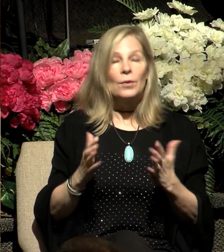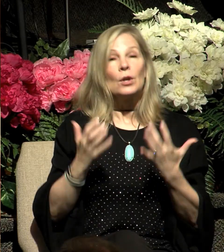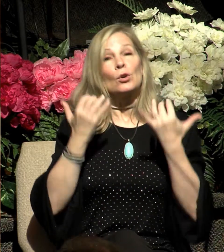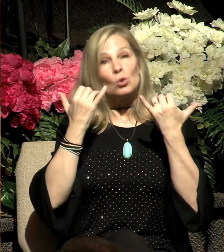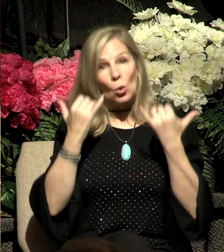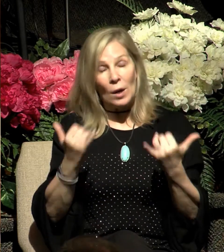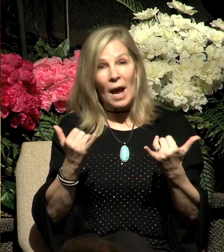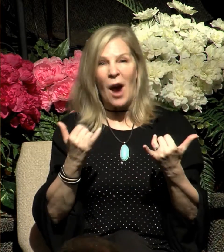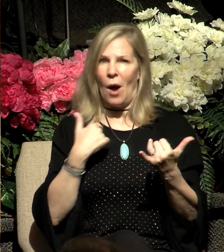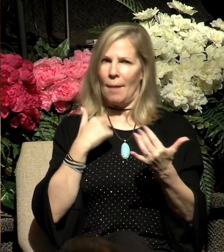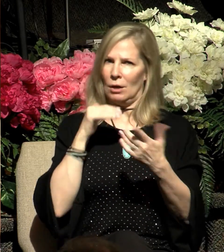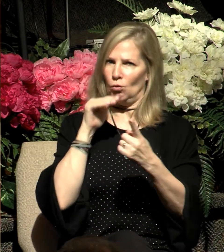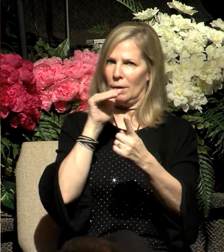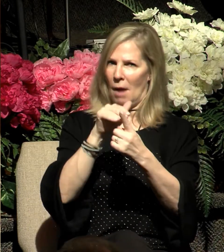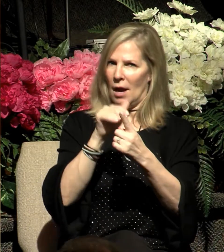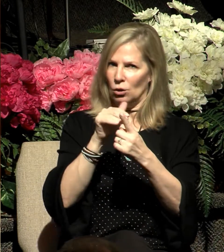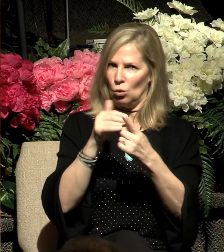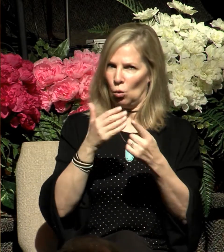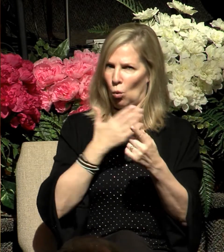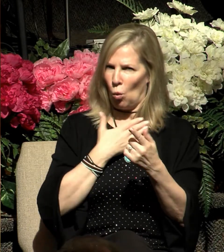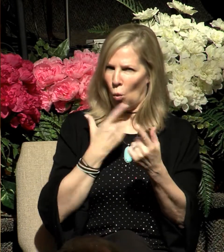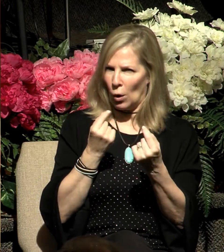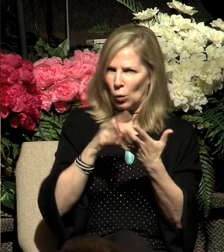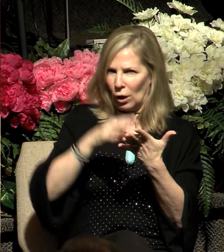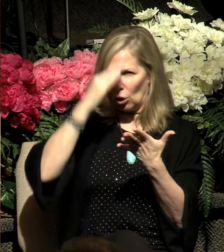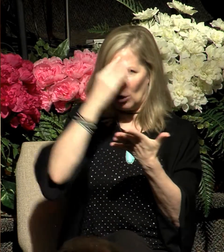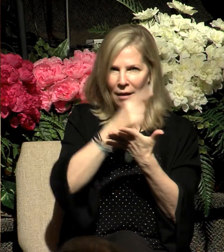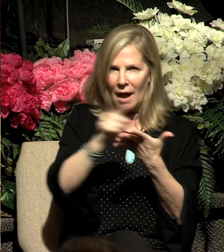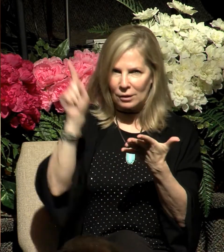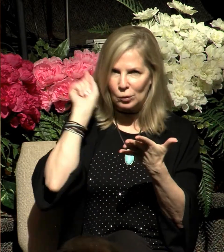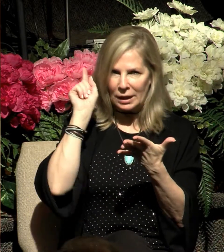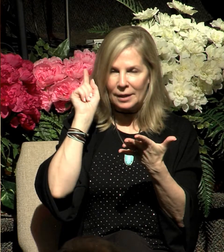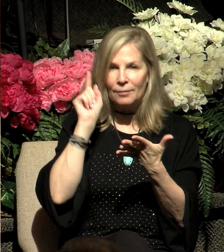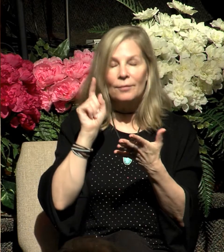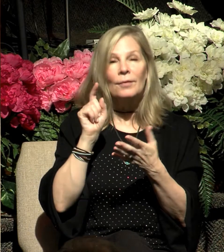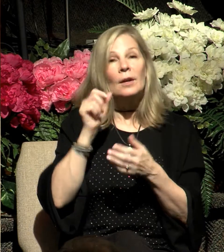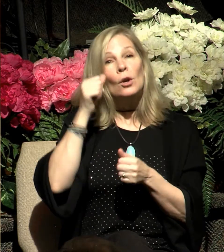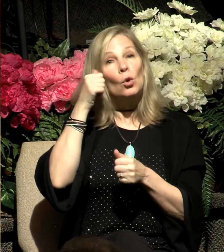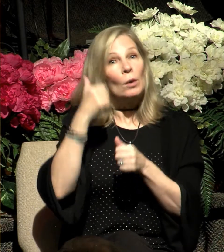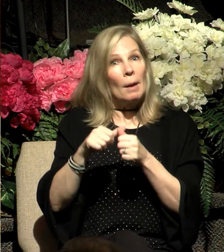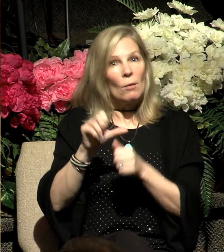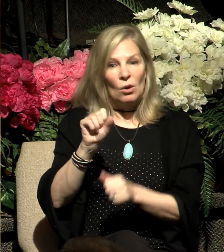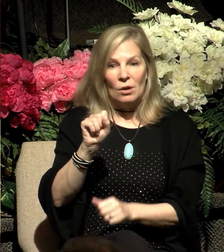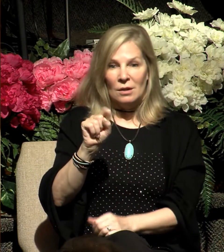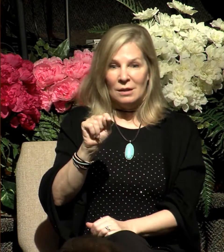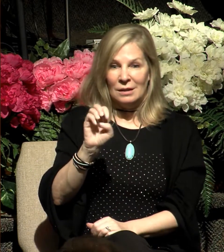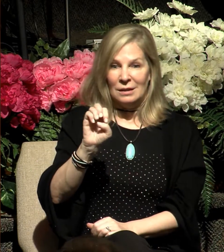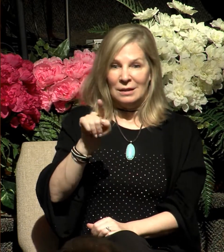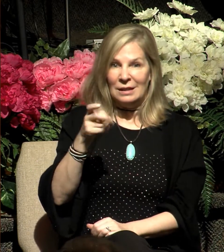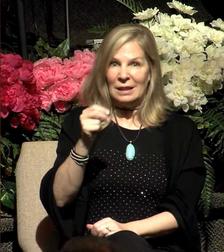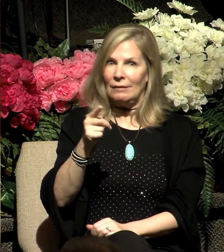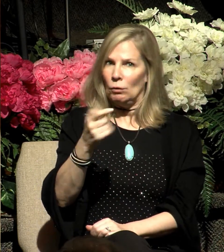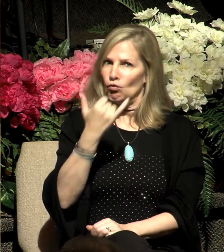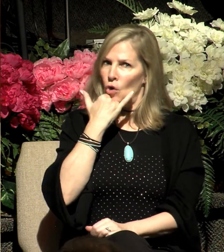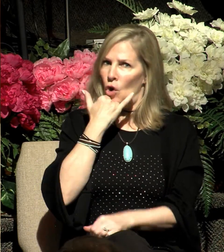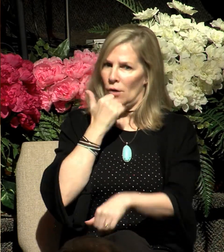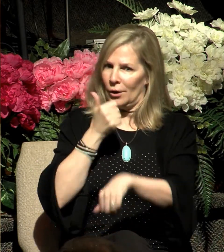of what we studied last week. Having been wrongfully accused of speaking against Moses and the law of God,